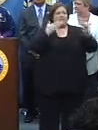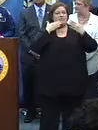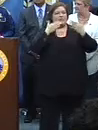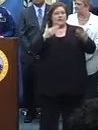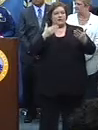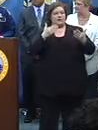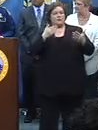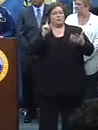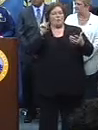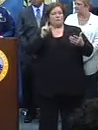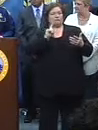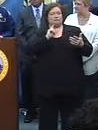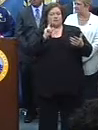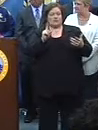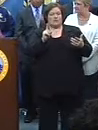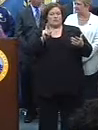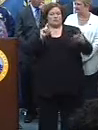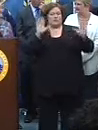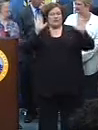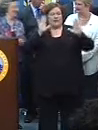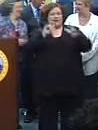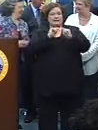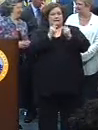all. We're one great team for a great city.